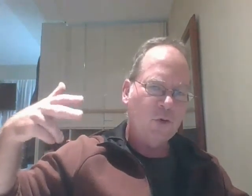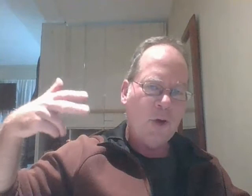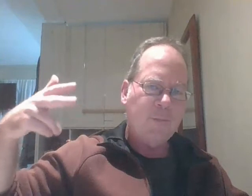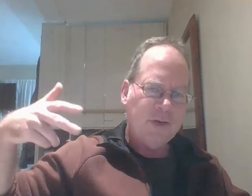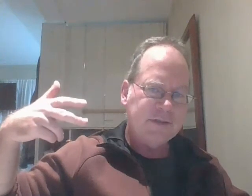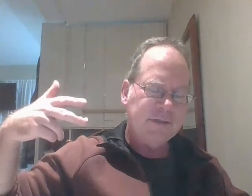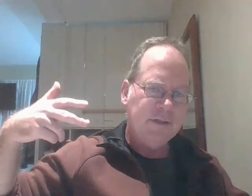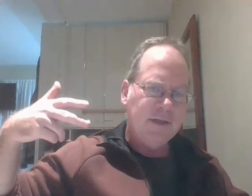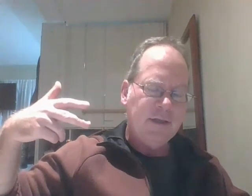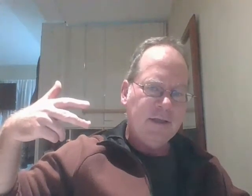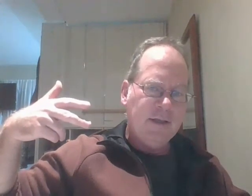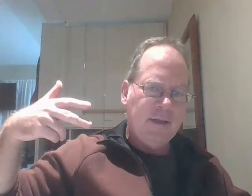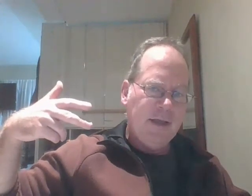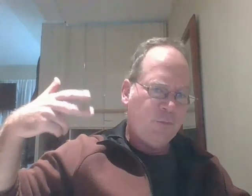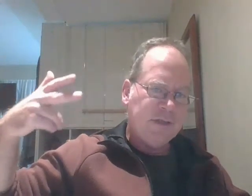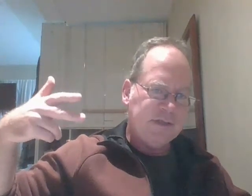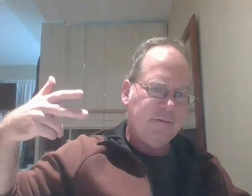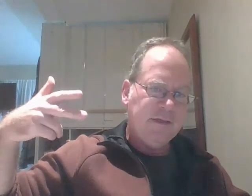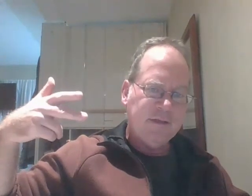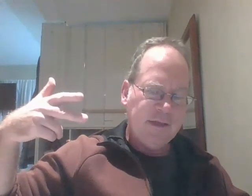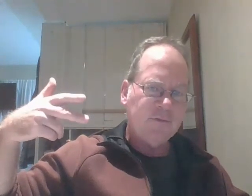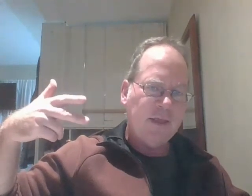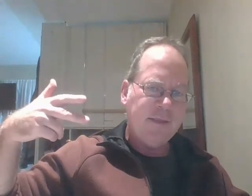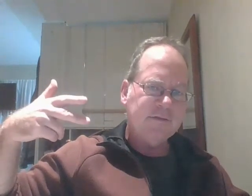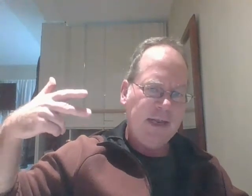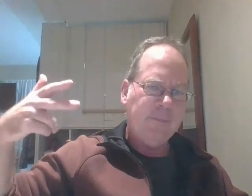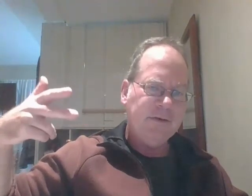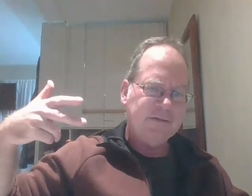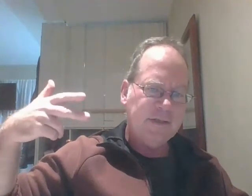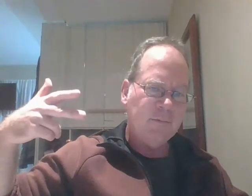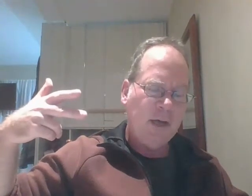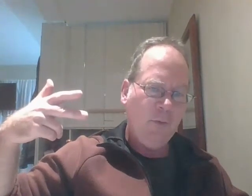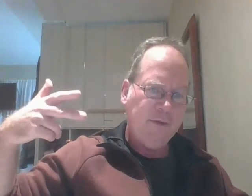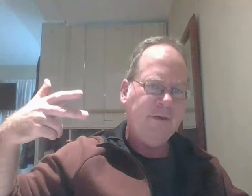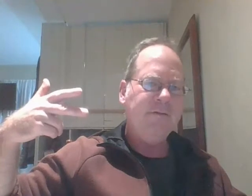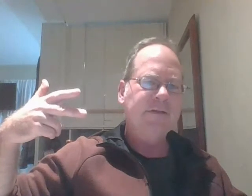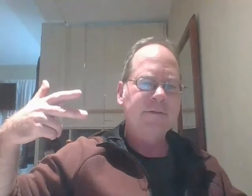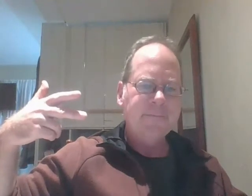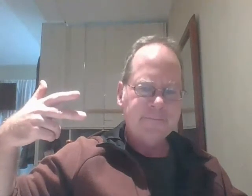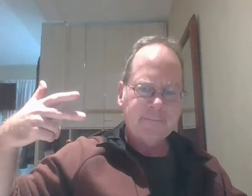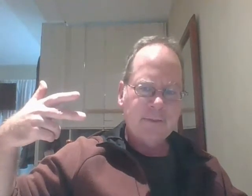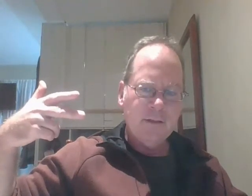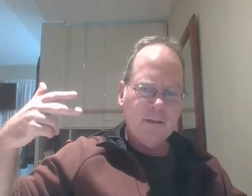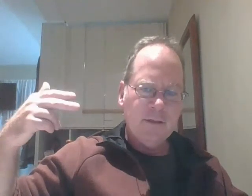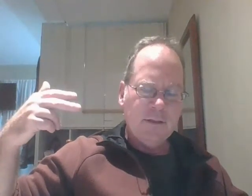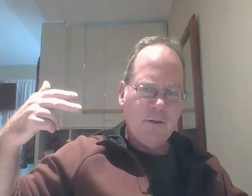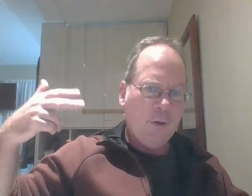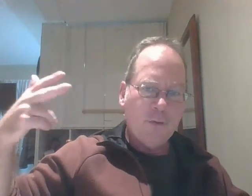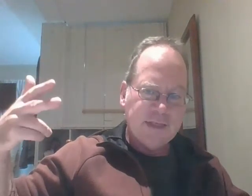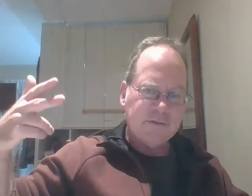cooperation and productivity that's what i think is going to happen in some commonwealth countries or a potential for